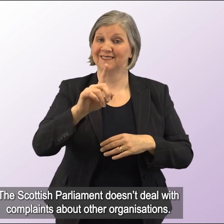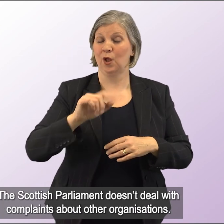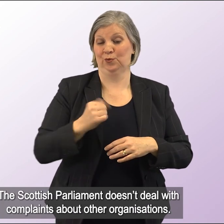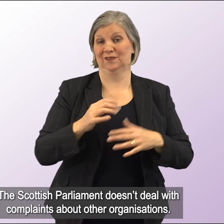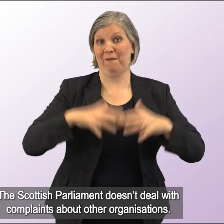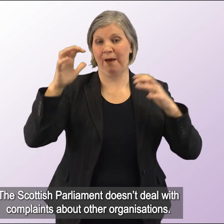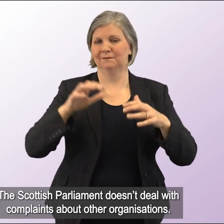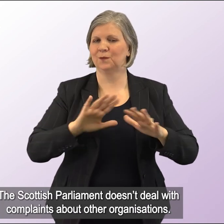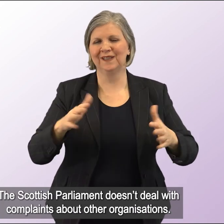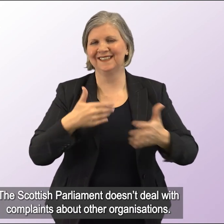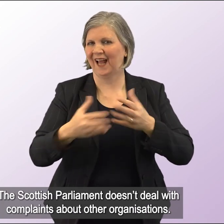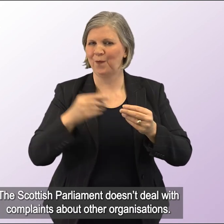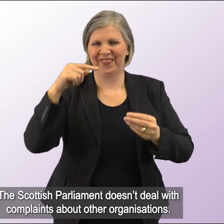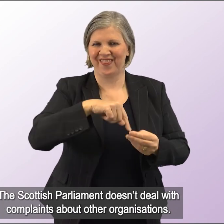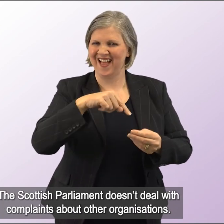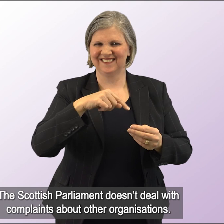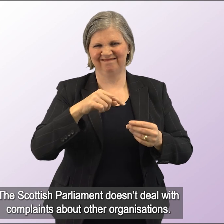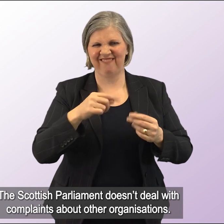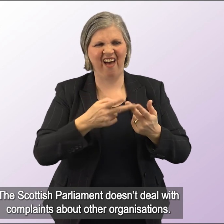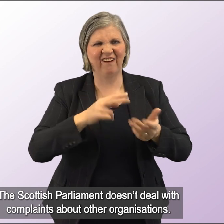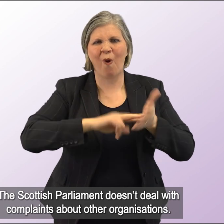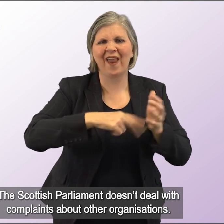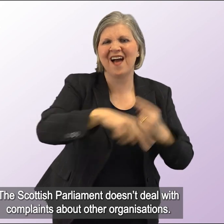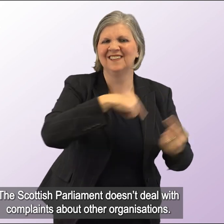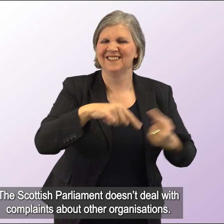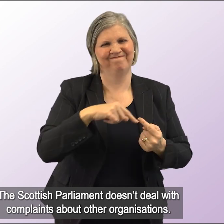The Scottish Parliament doesn't deal with complaints about other organisations